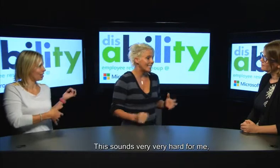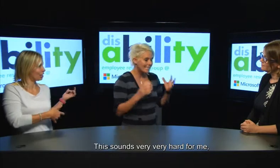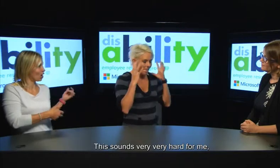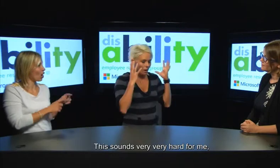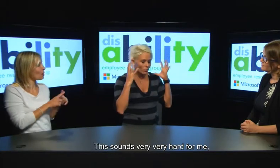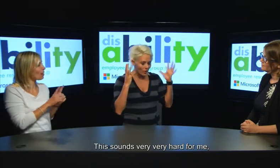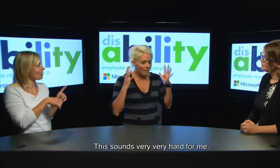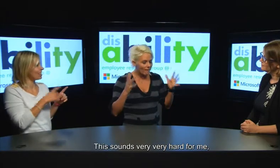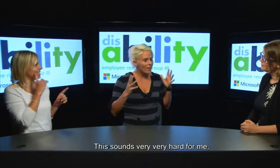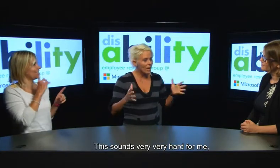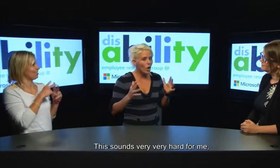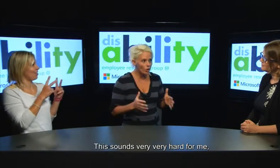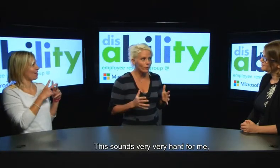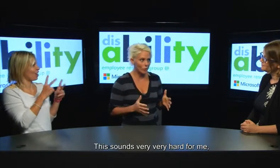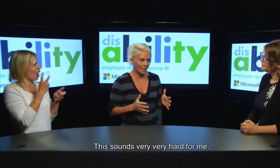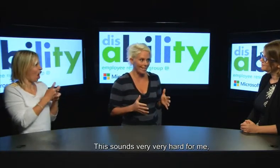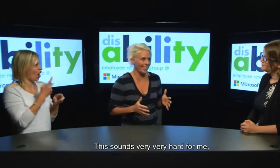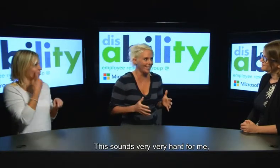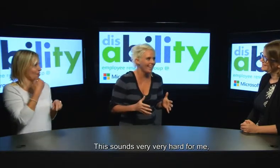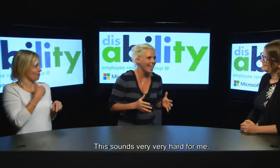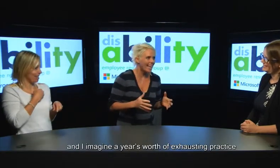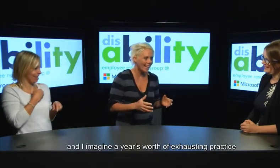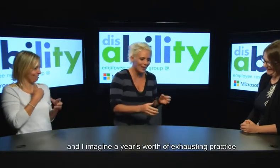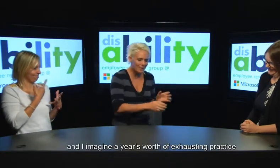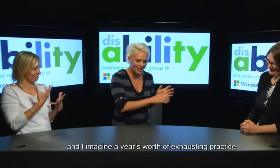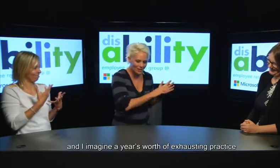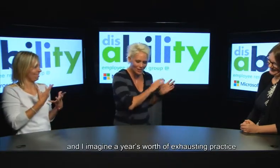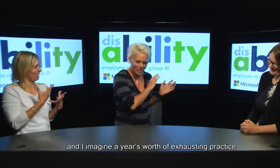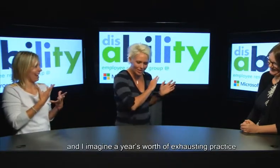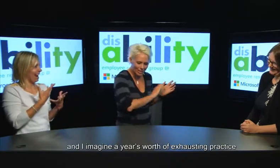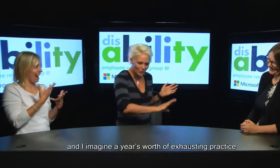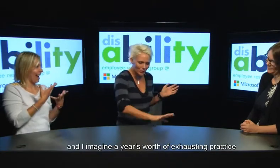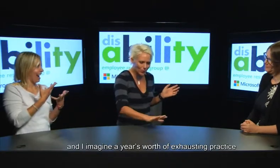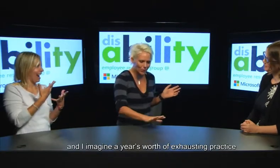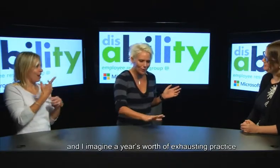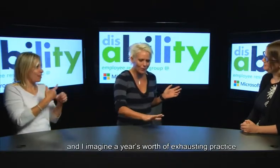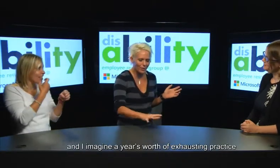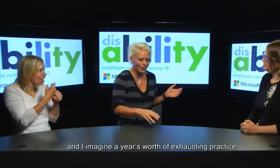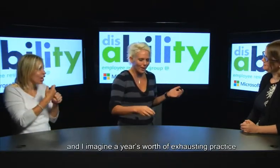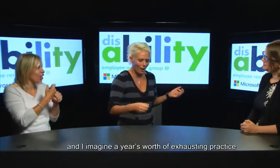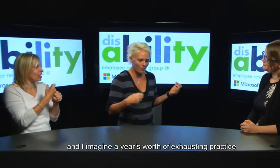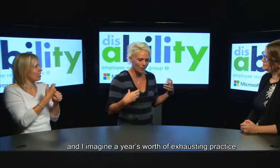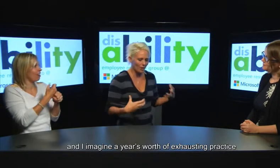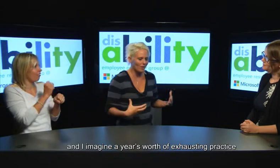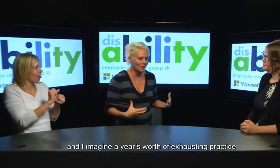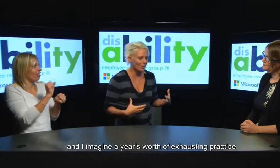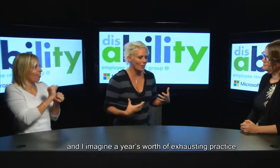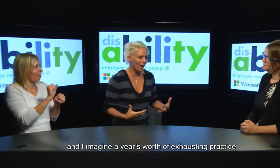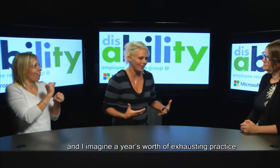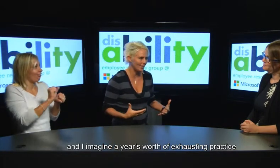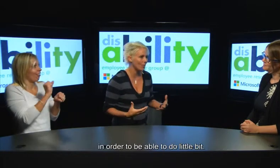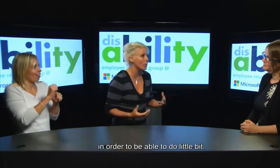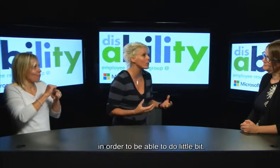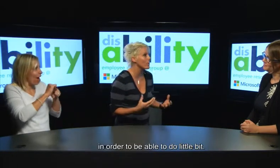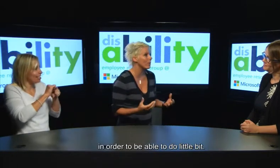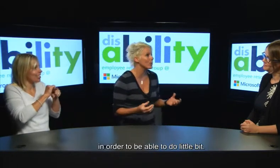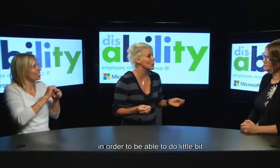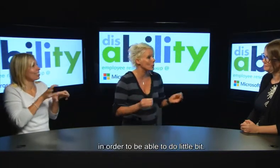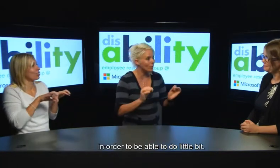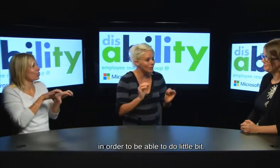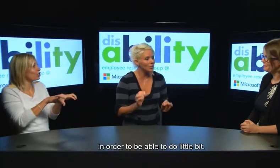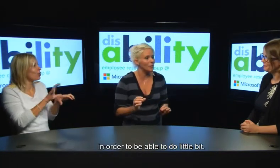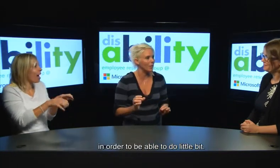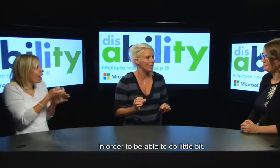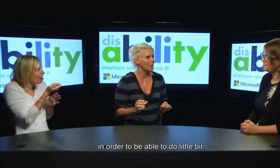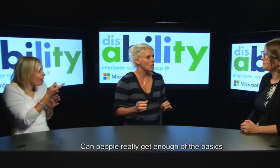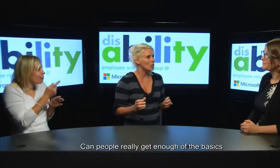this sounds very very hard for me and I imagine a year's worth of exhausting practice in order to be able